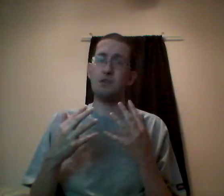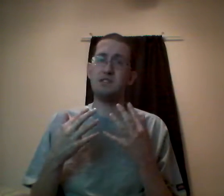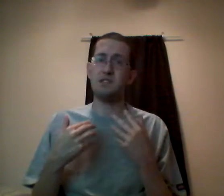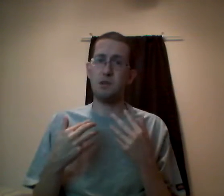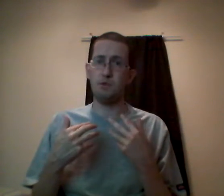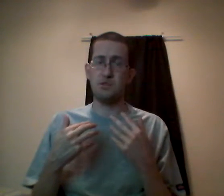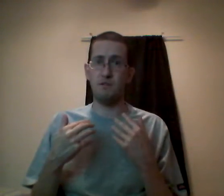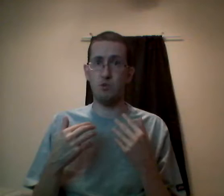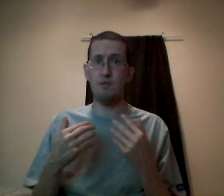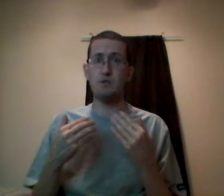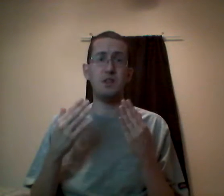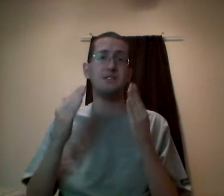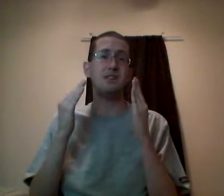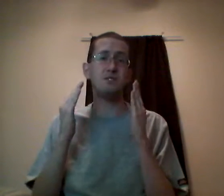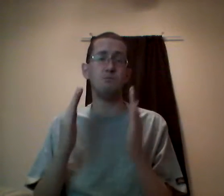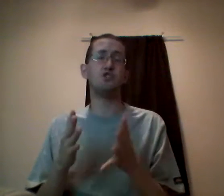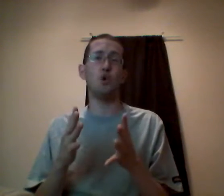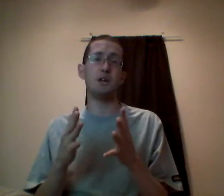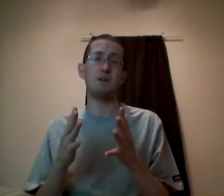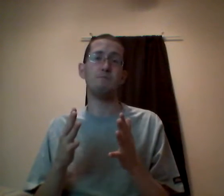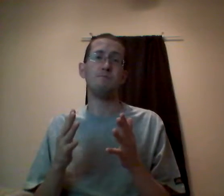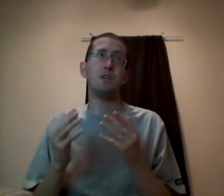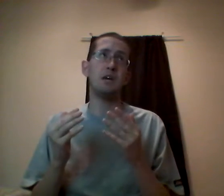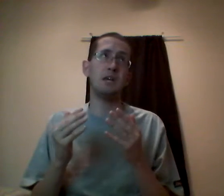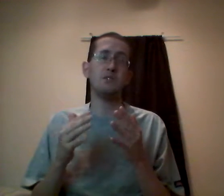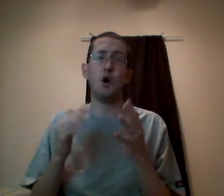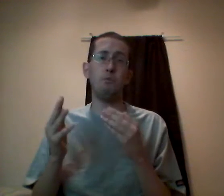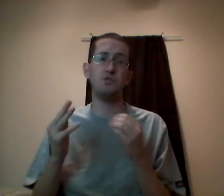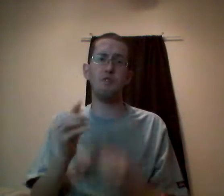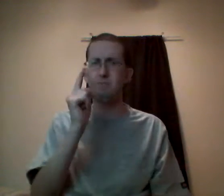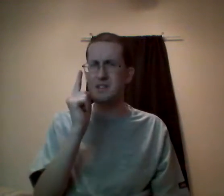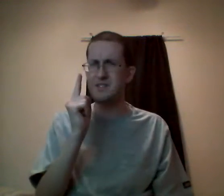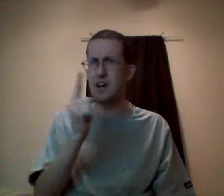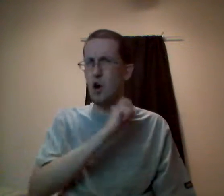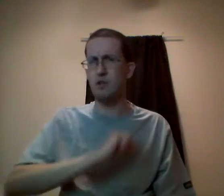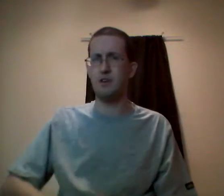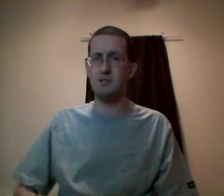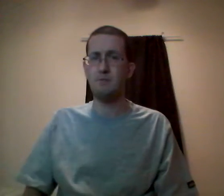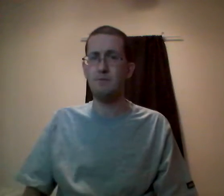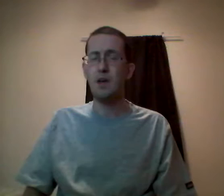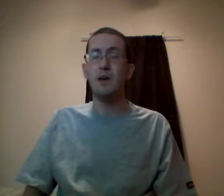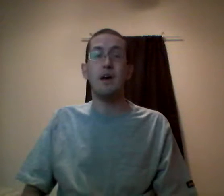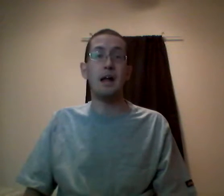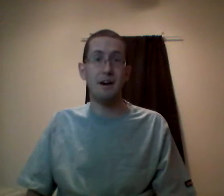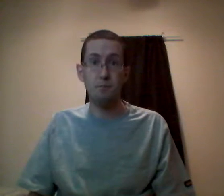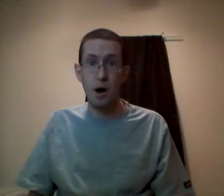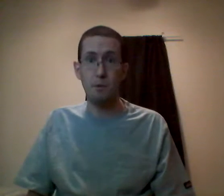would get 60% of the revenue. So that is the majority. It is almost all of it, but it's not all of it. And I have a problem